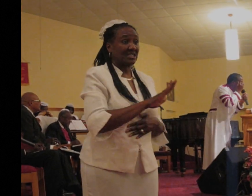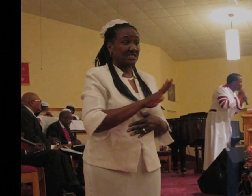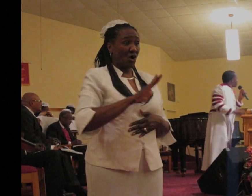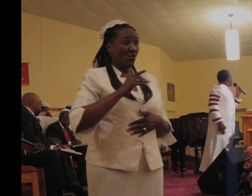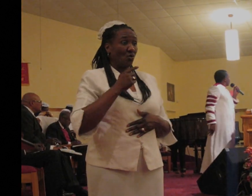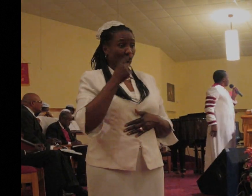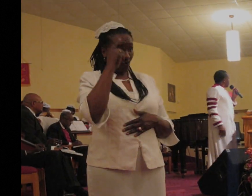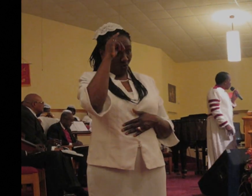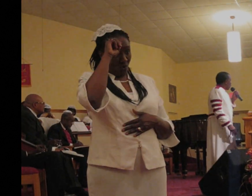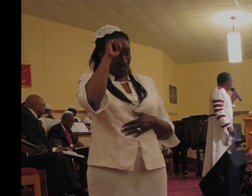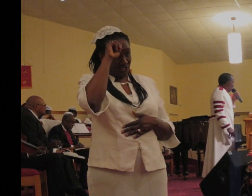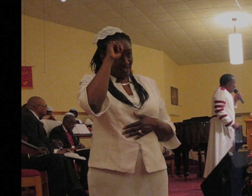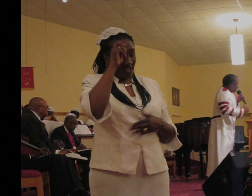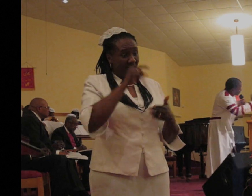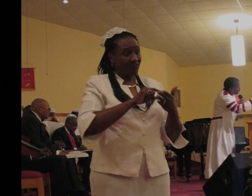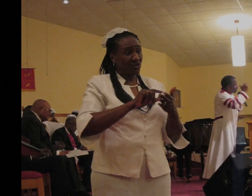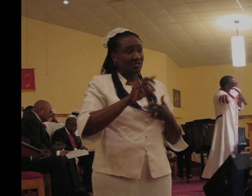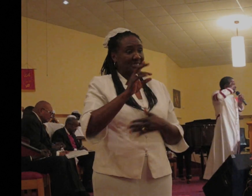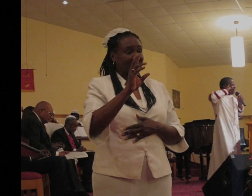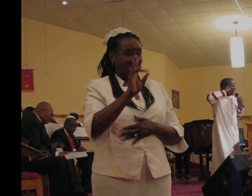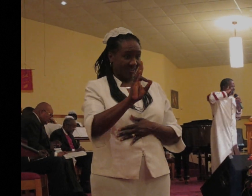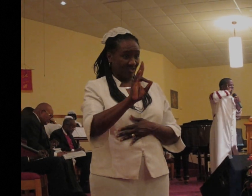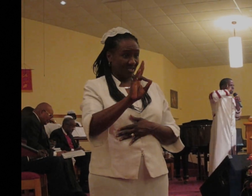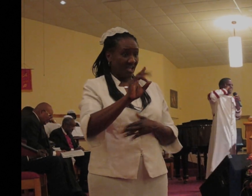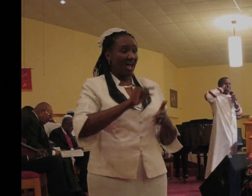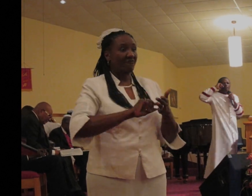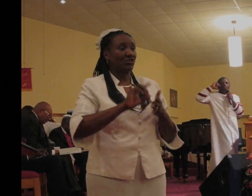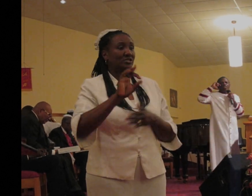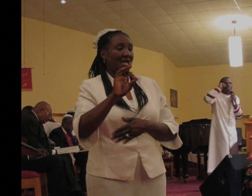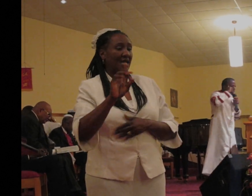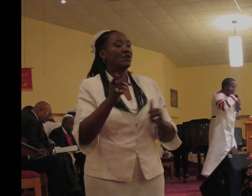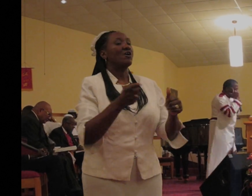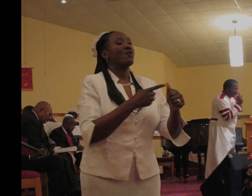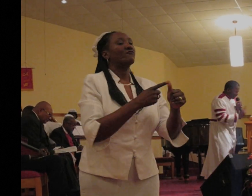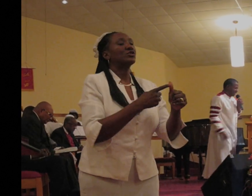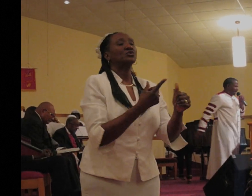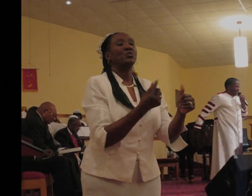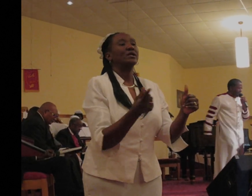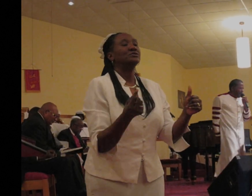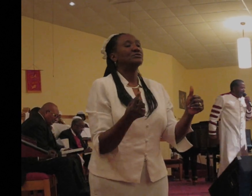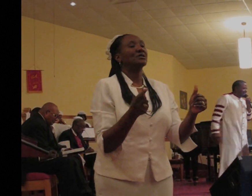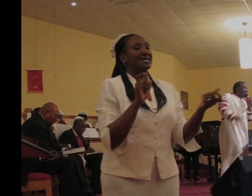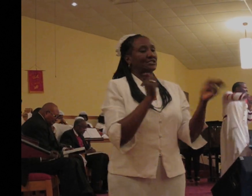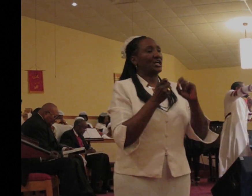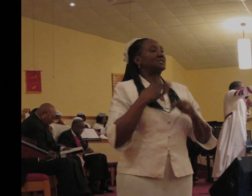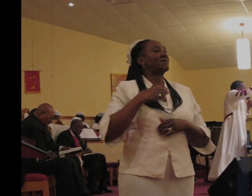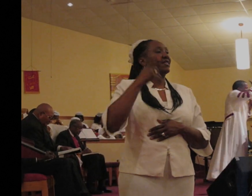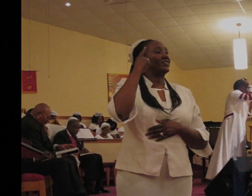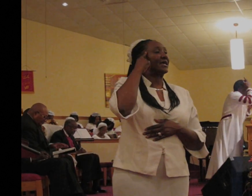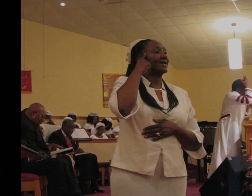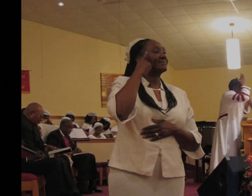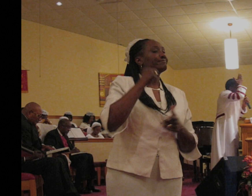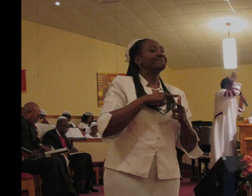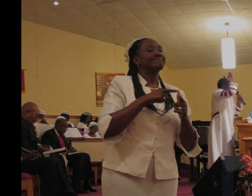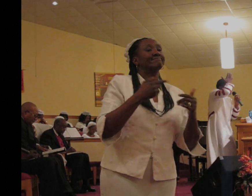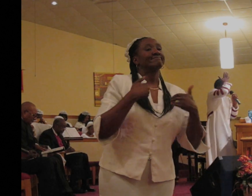of chapter 4. He said, for a song, I've got to alter my thinking. I've got to have something that brings